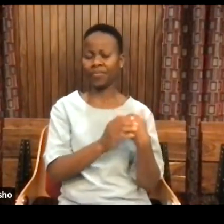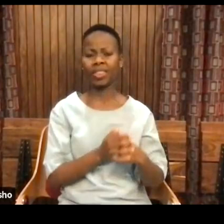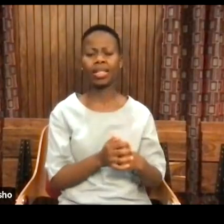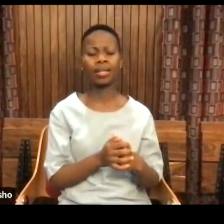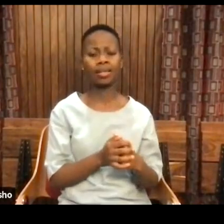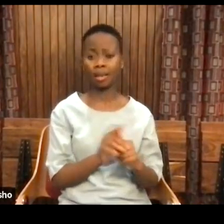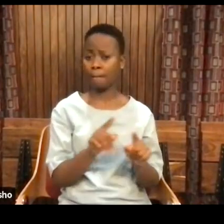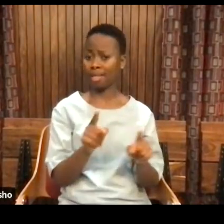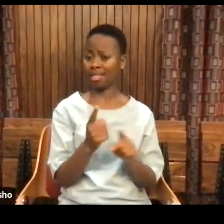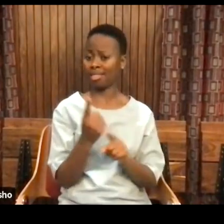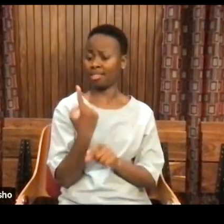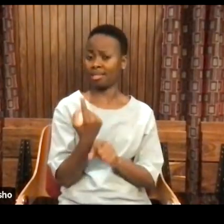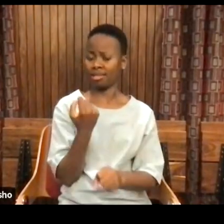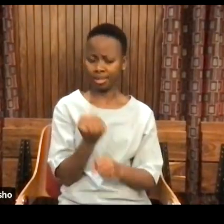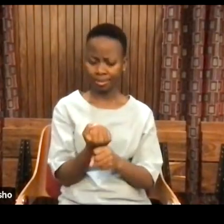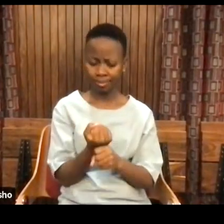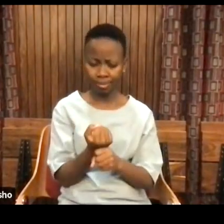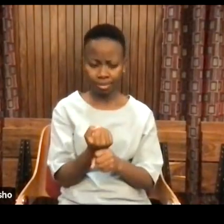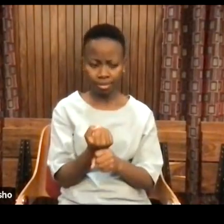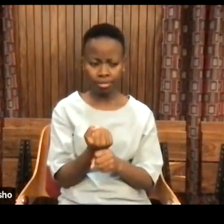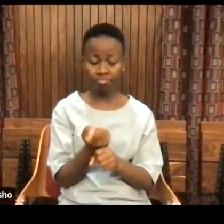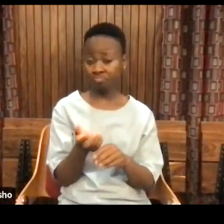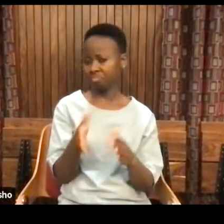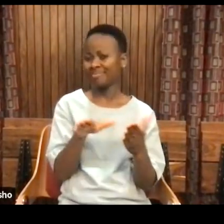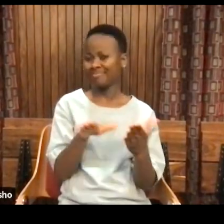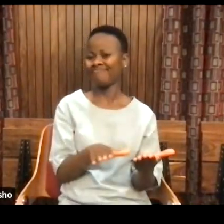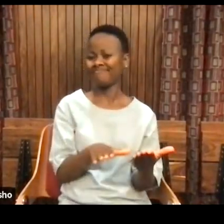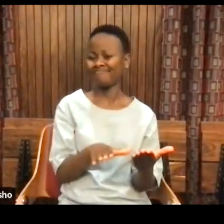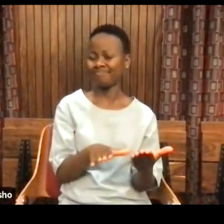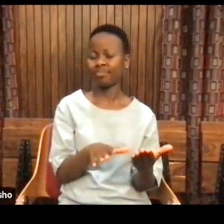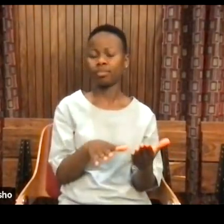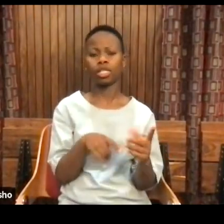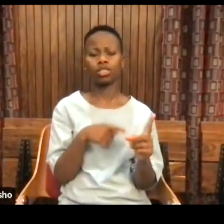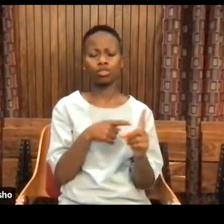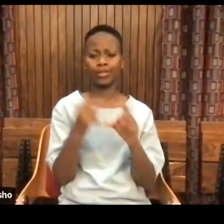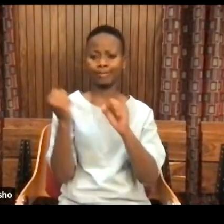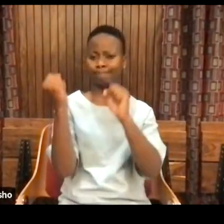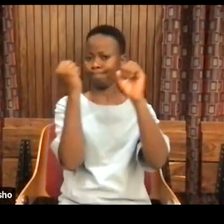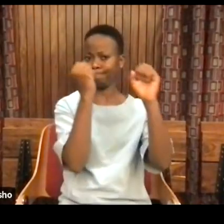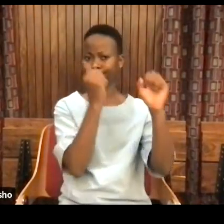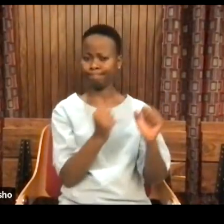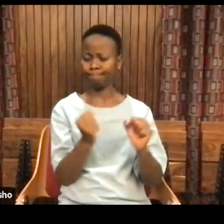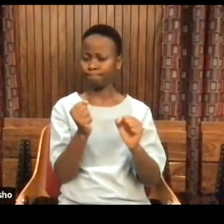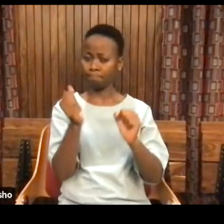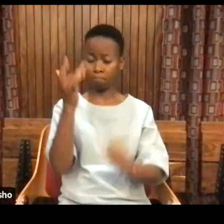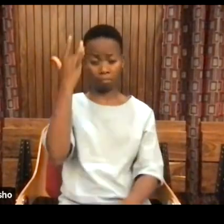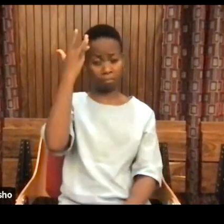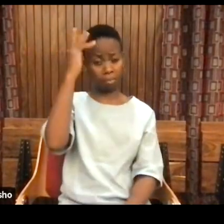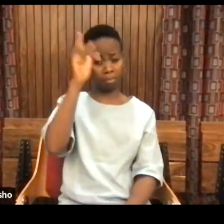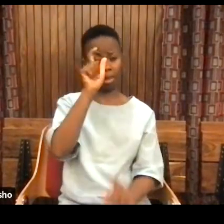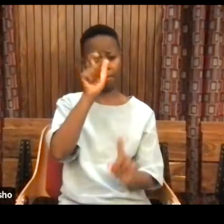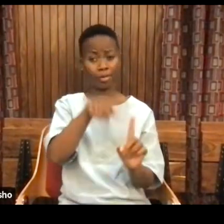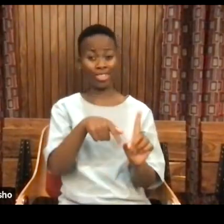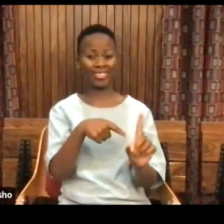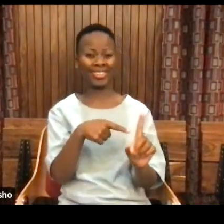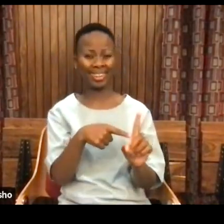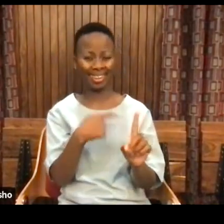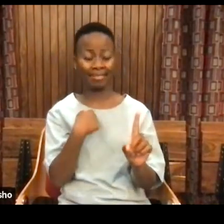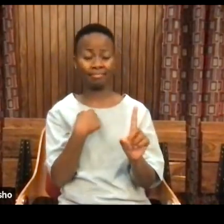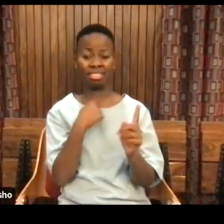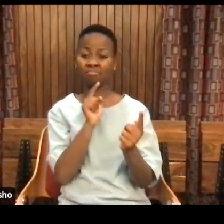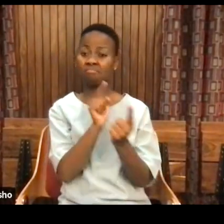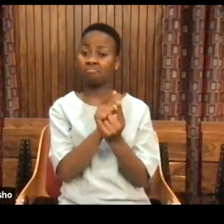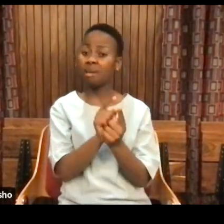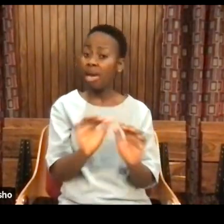But I got to tell you, I met Drusilla in the way one should meet her, to be an intellectual. And that is, I met her through her